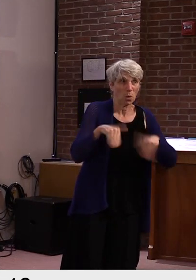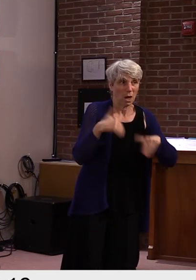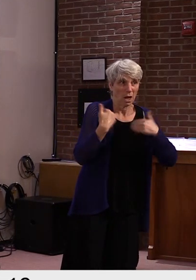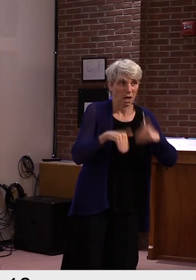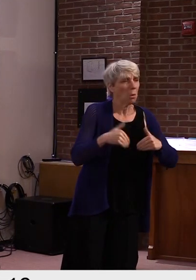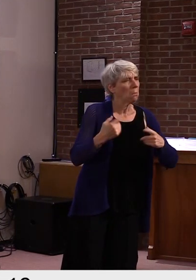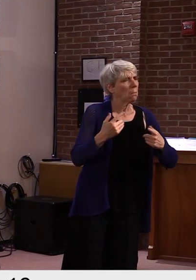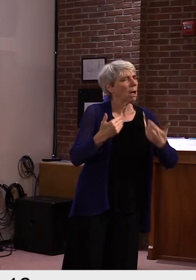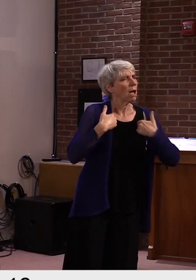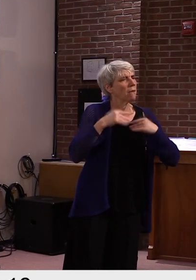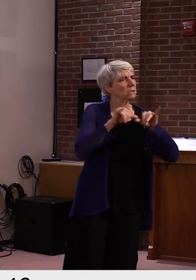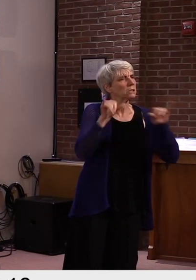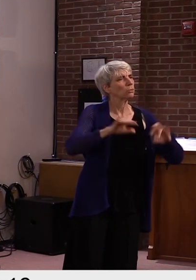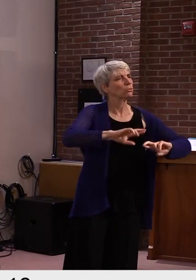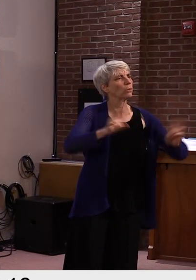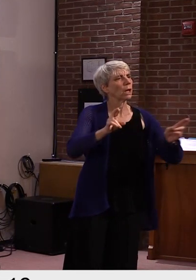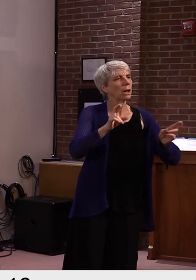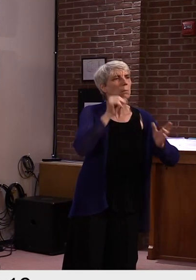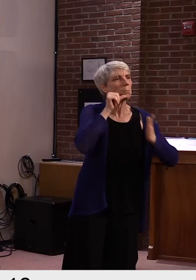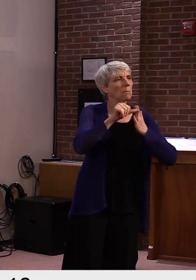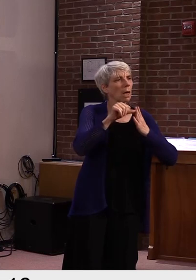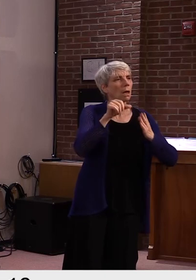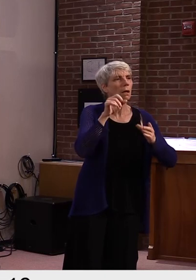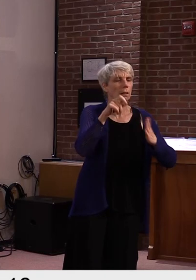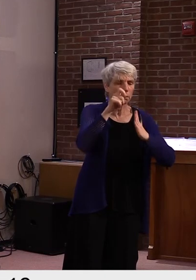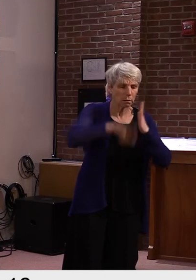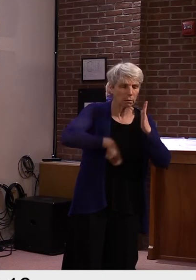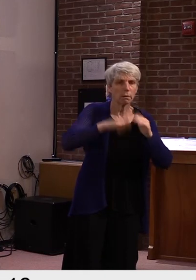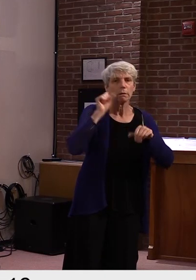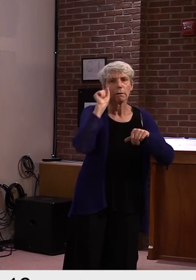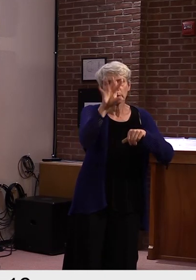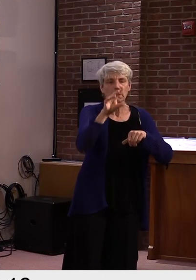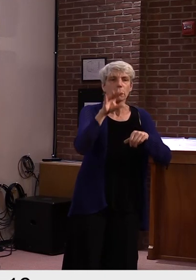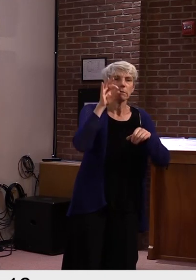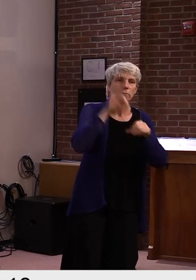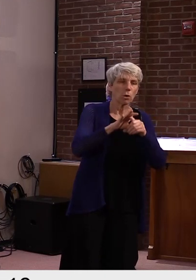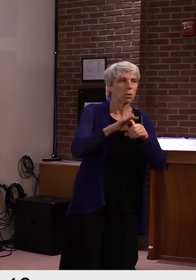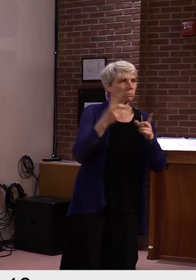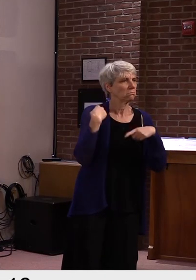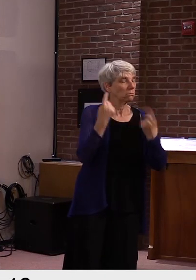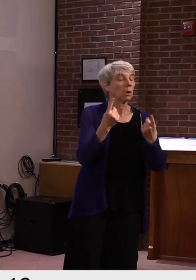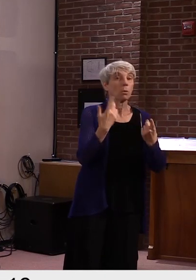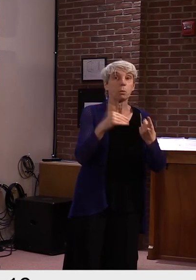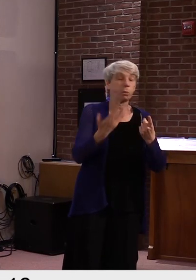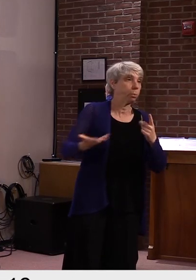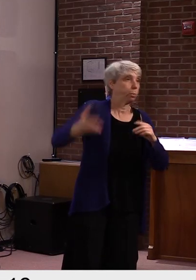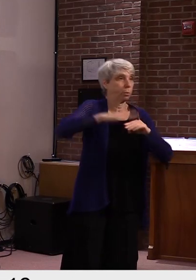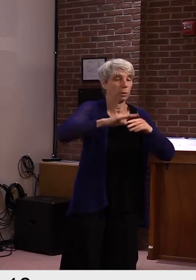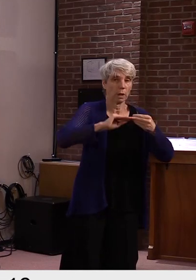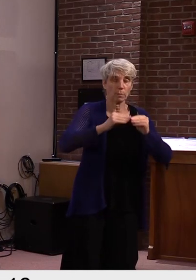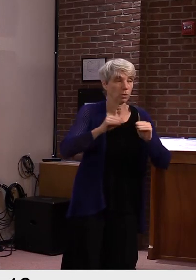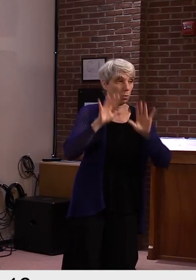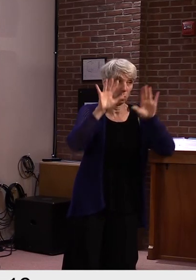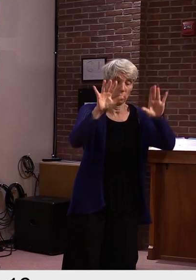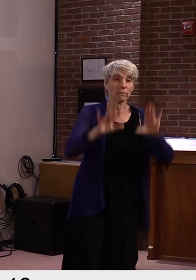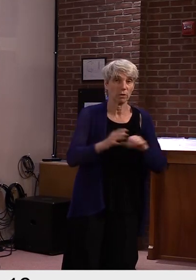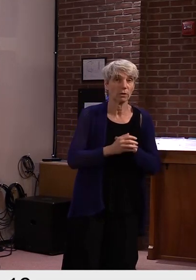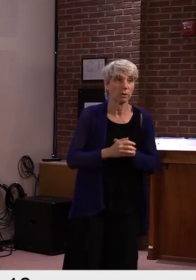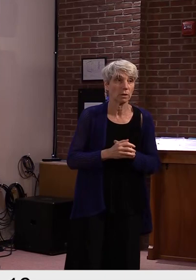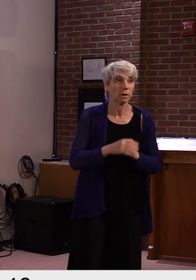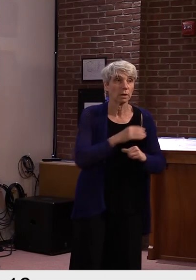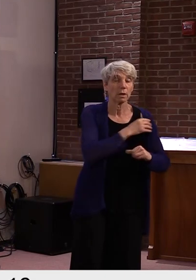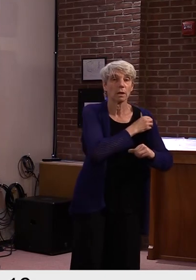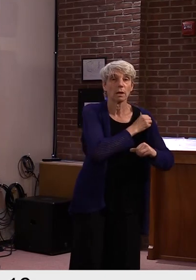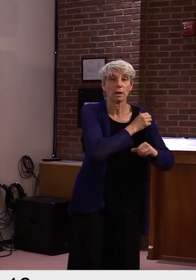structure that we have in place right now. I mean, it's, it works pretty well when you, when you received, even